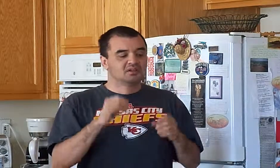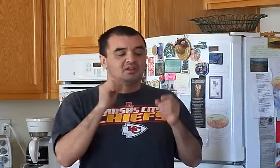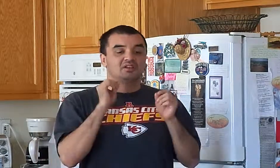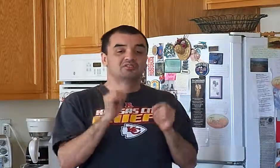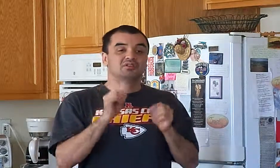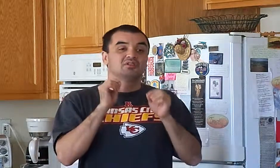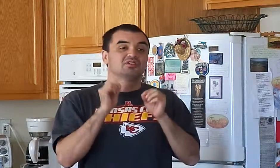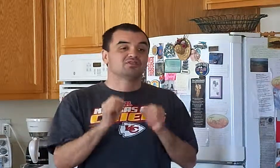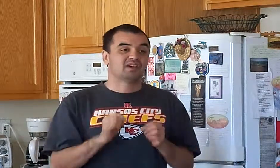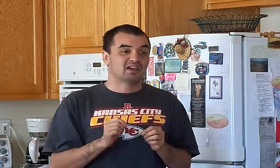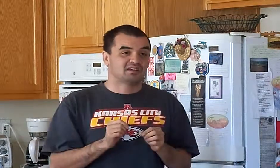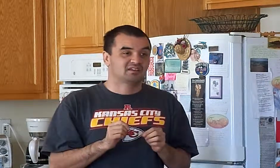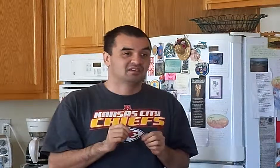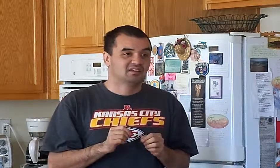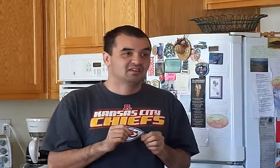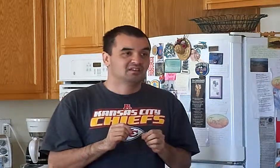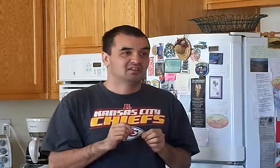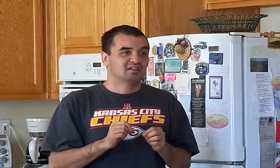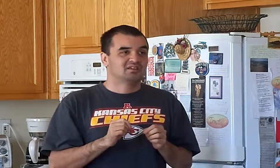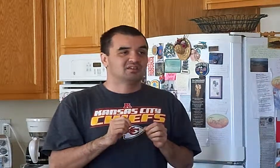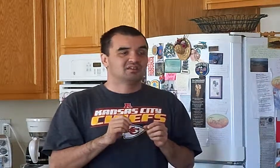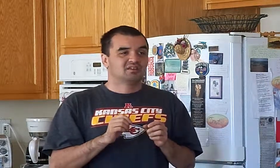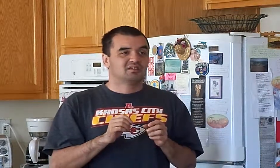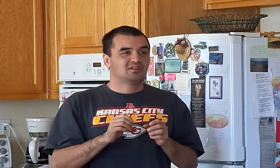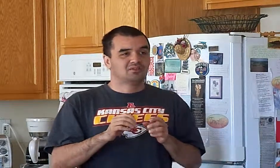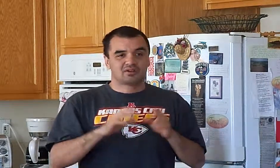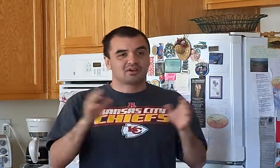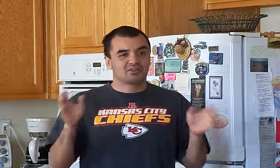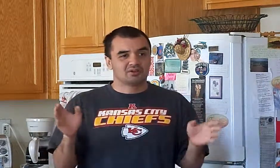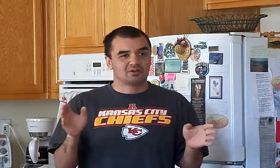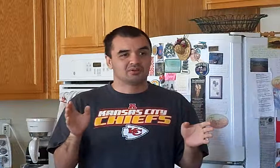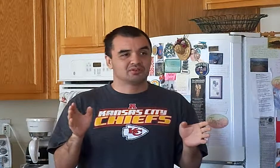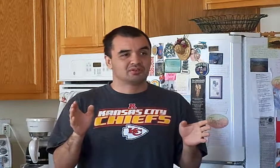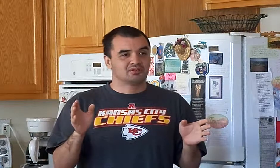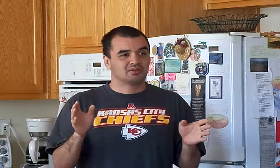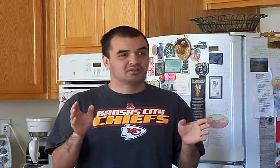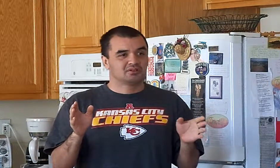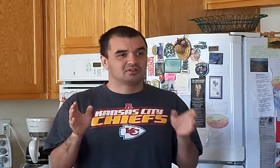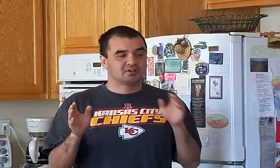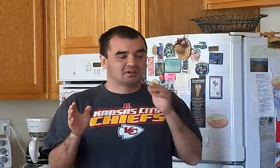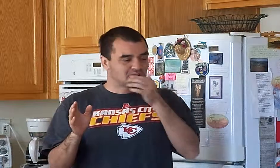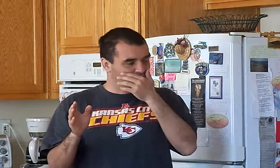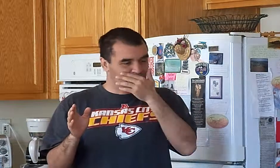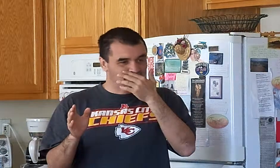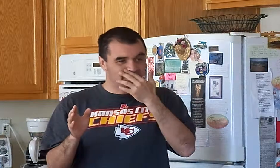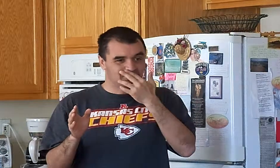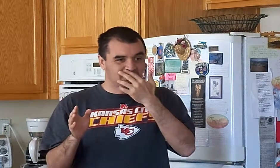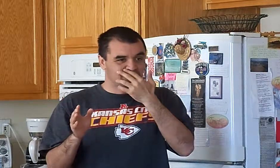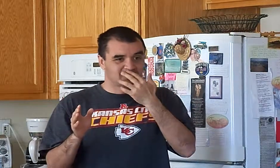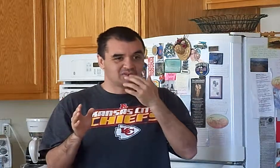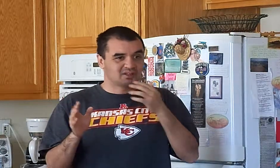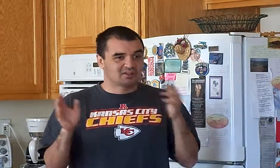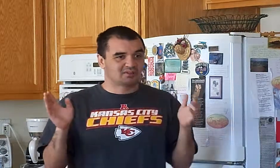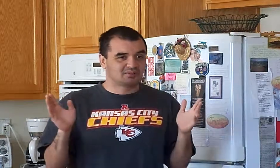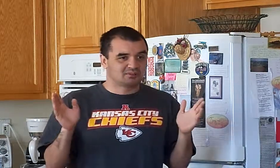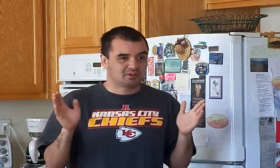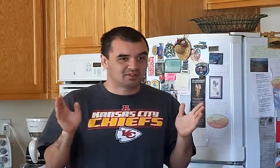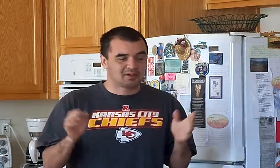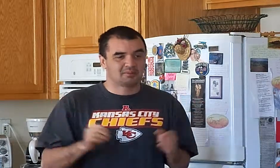is due to the fact that, you know, there are those, including myself, that don't like what's happened